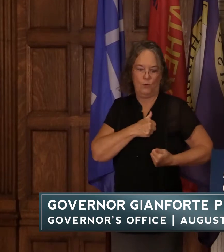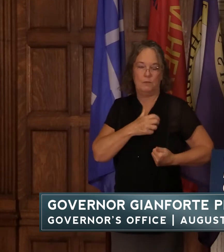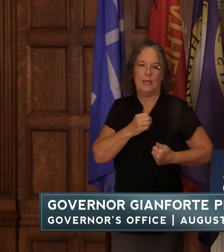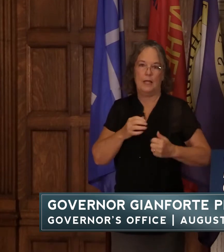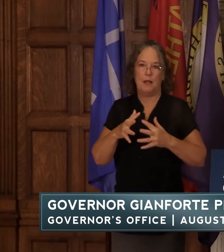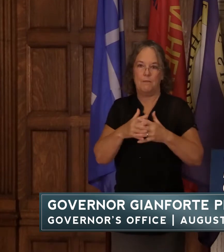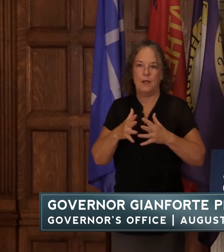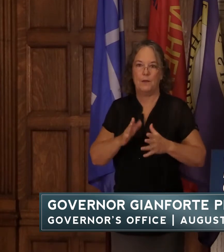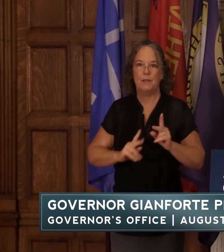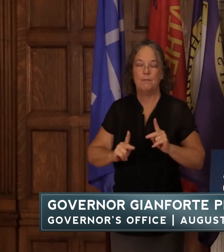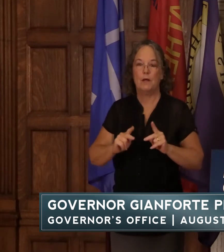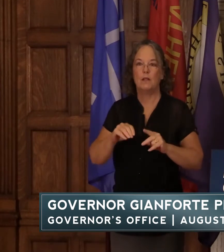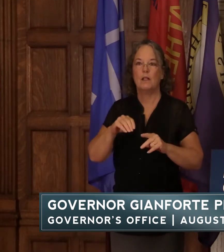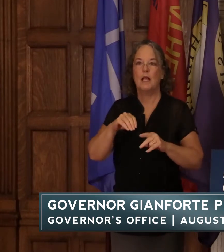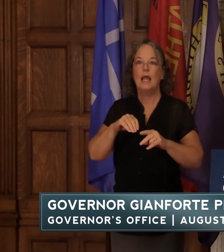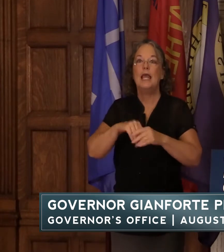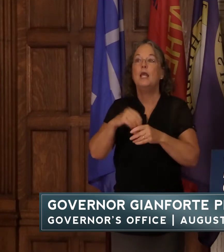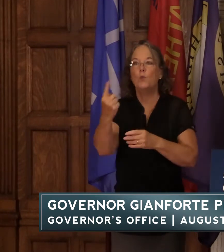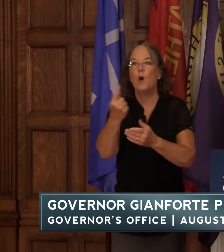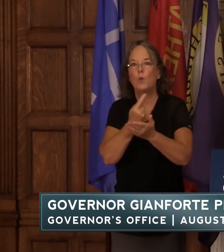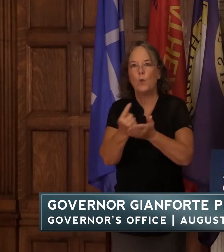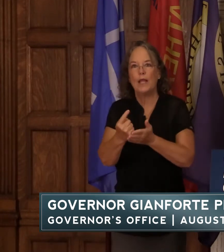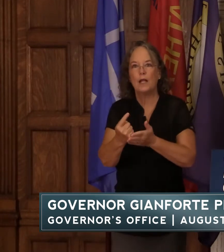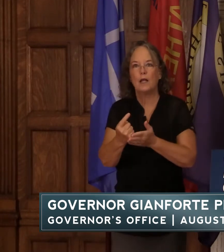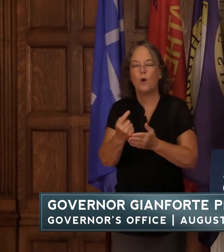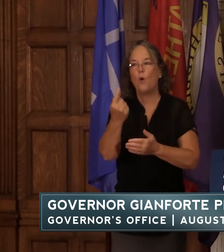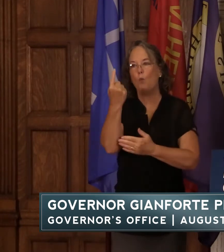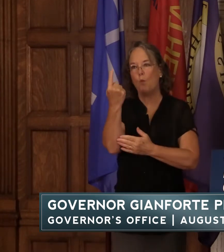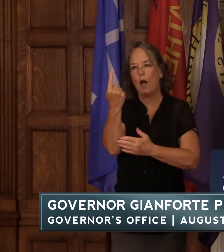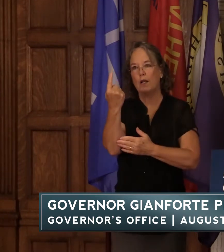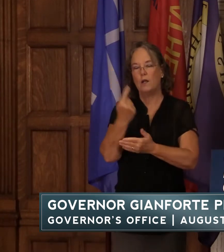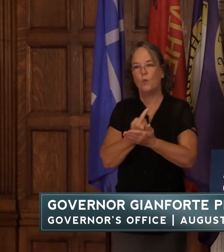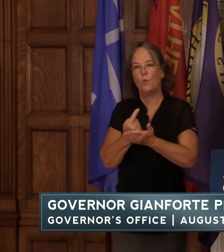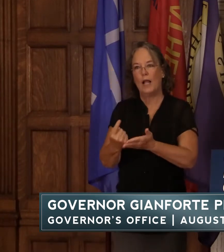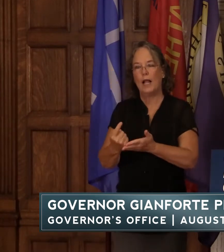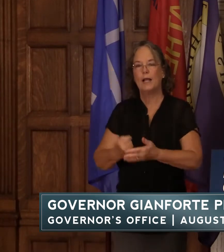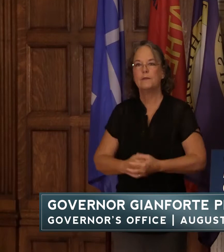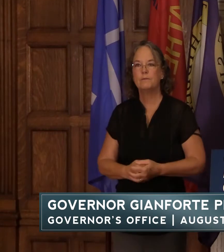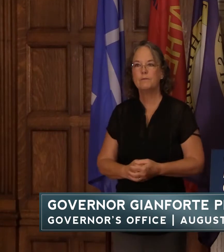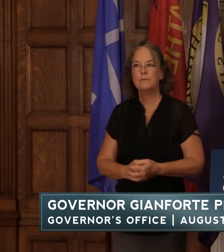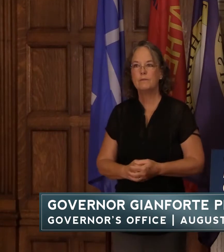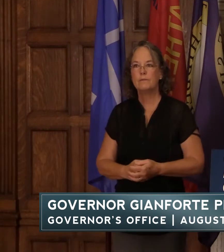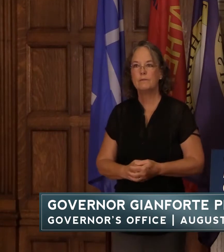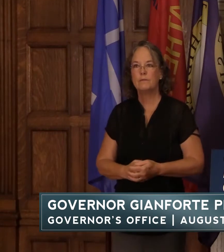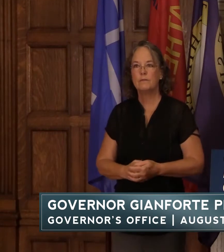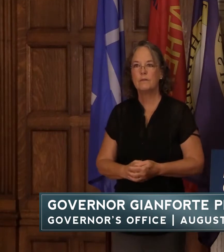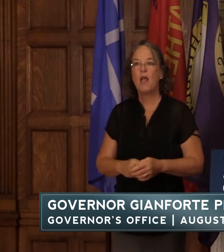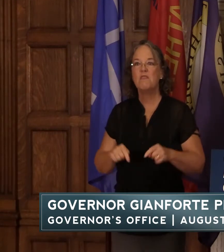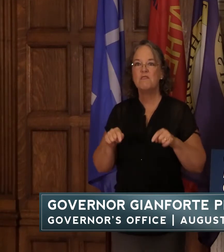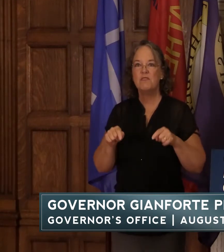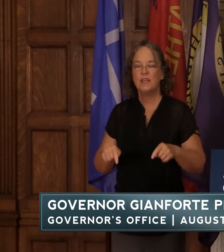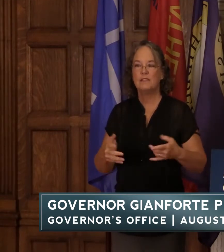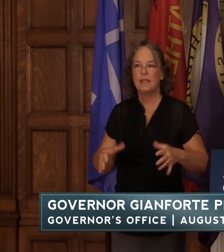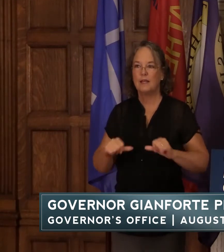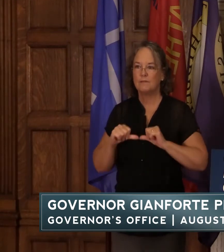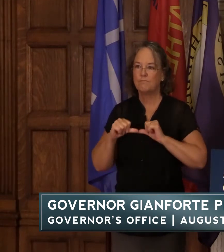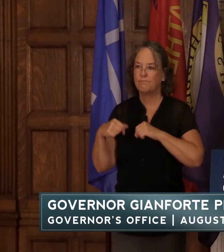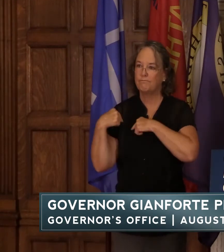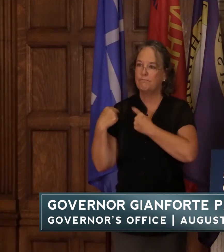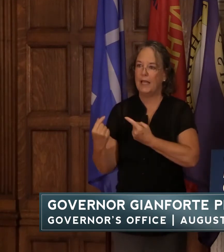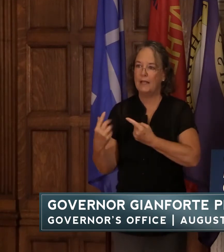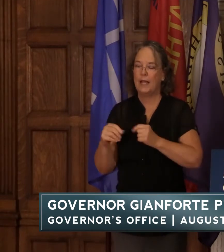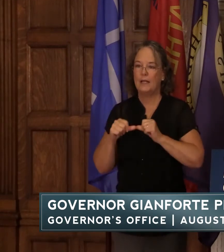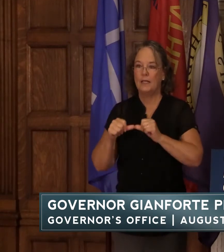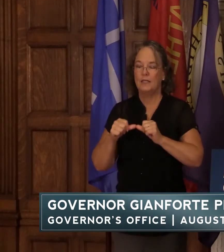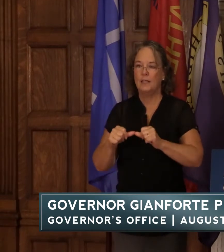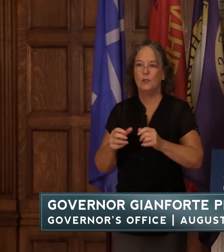one week just one week this has been and continues to be a